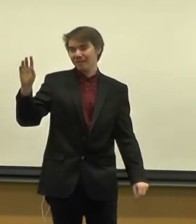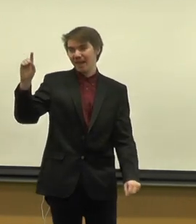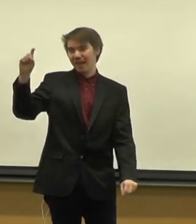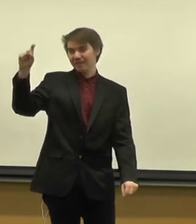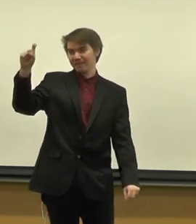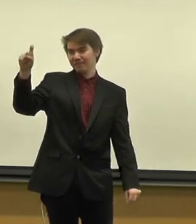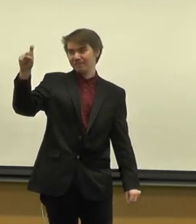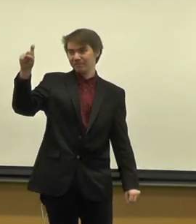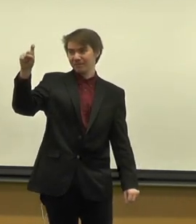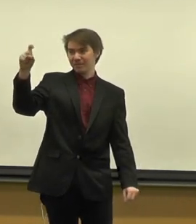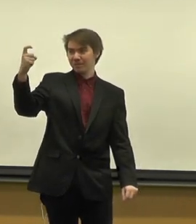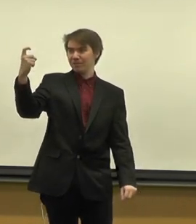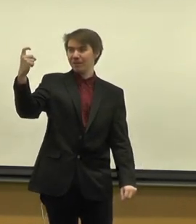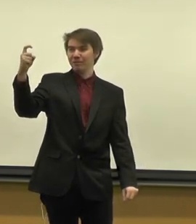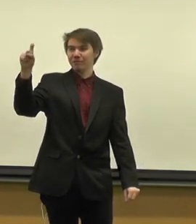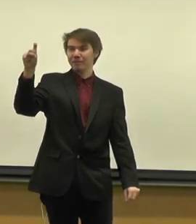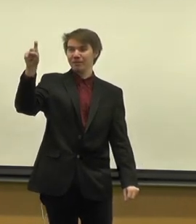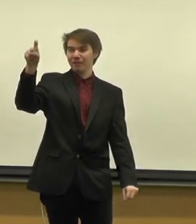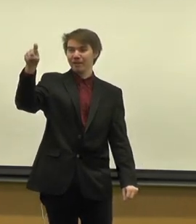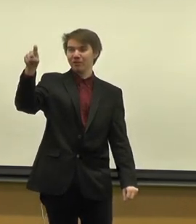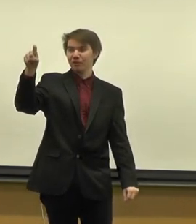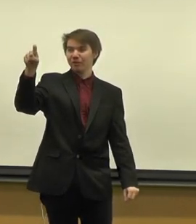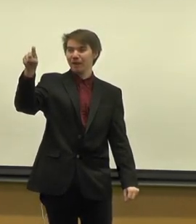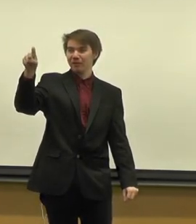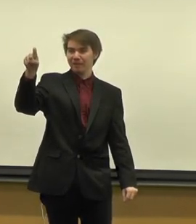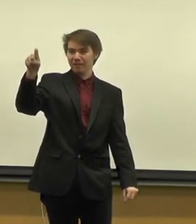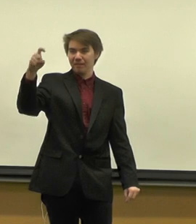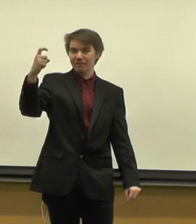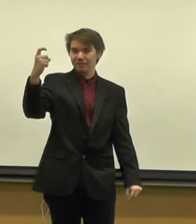X, you have your finger kind of curled out like this.